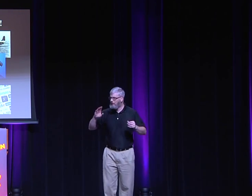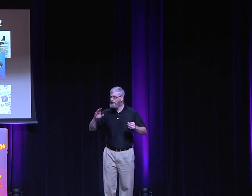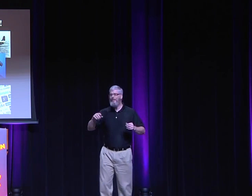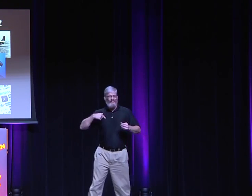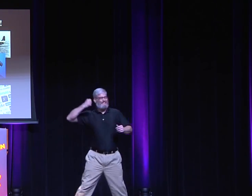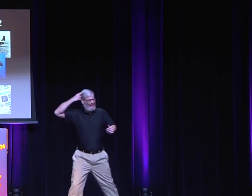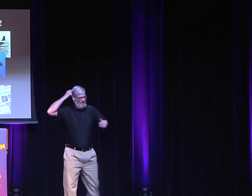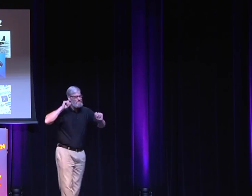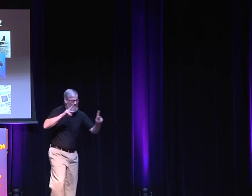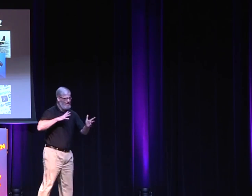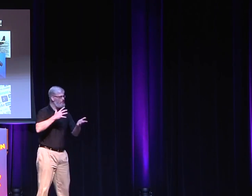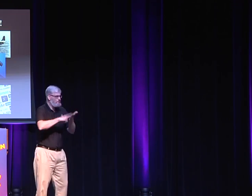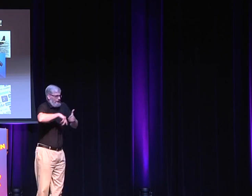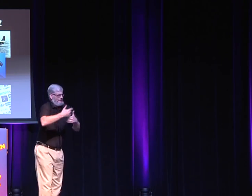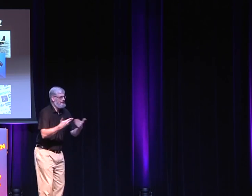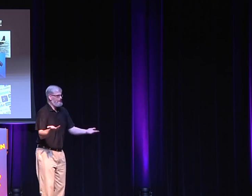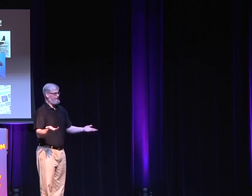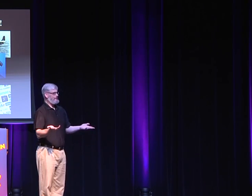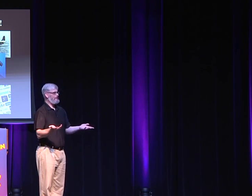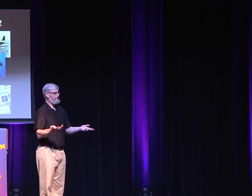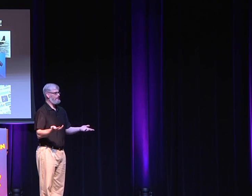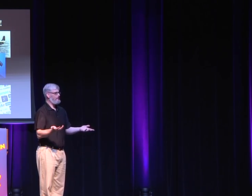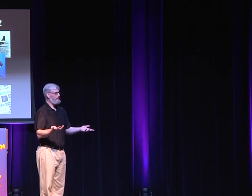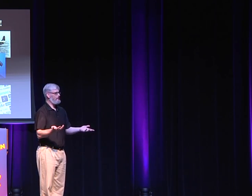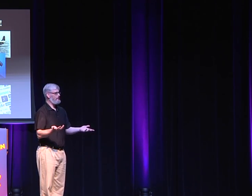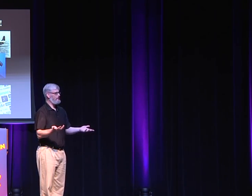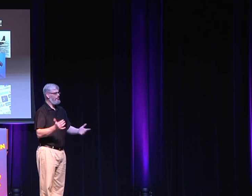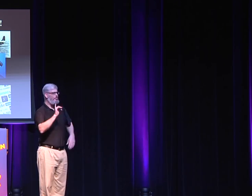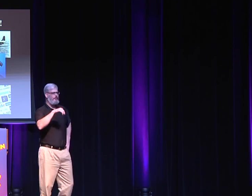Next, well, there's no God. Yeah, I understand there's no God, but what's next?